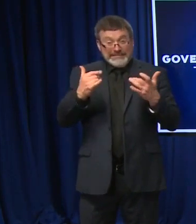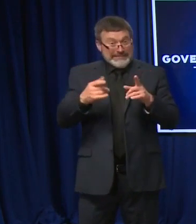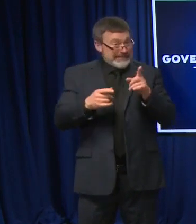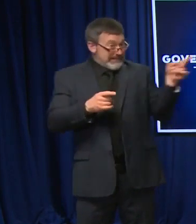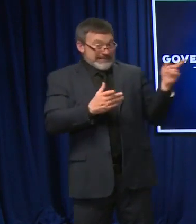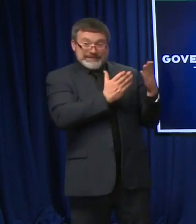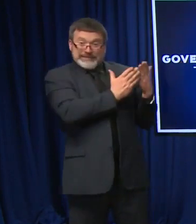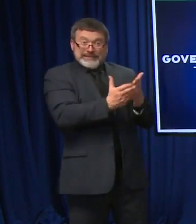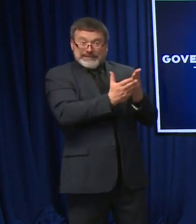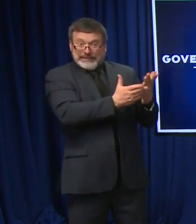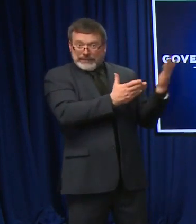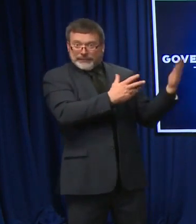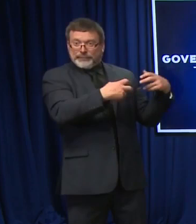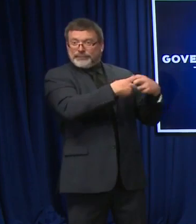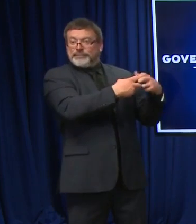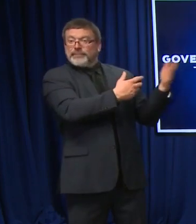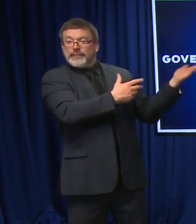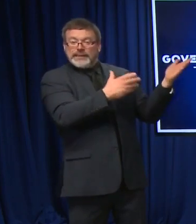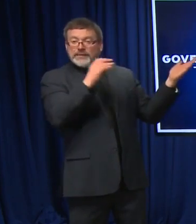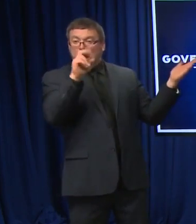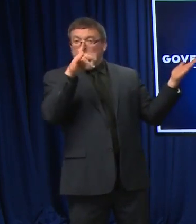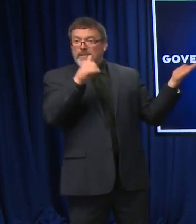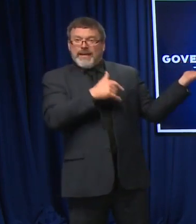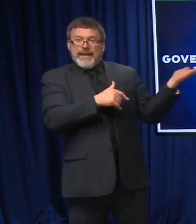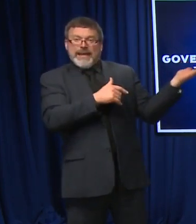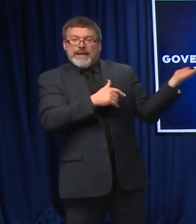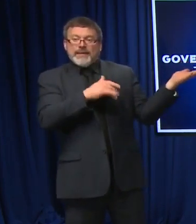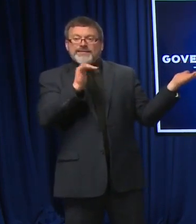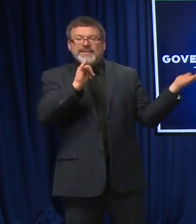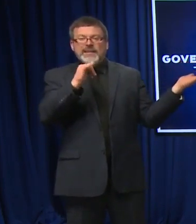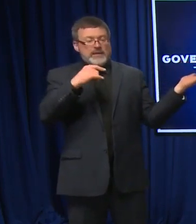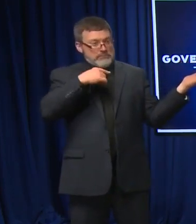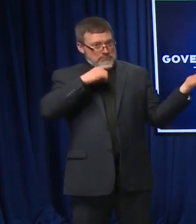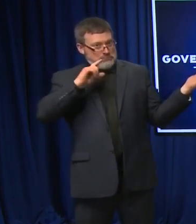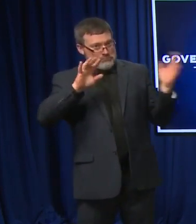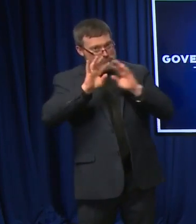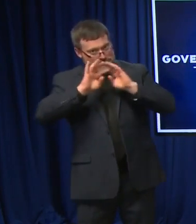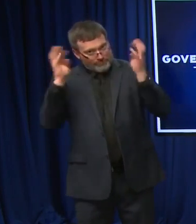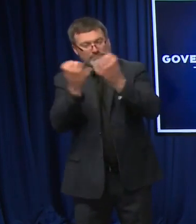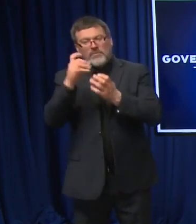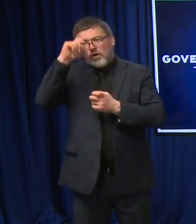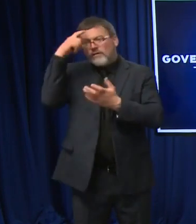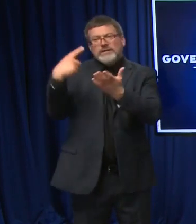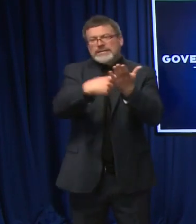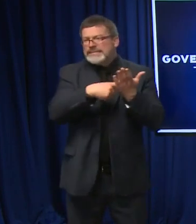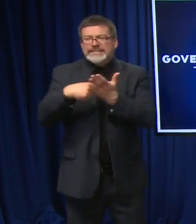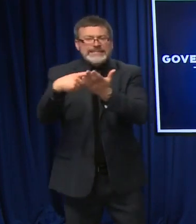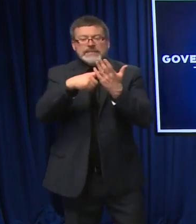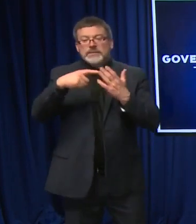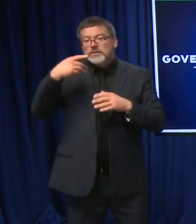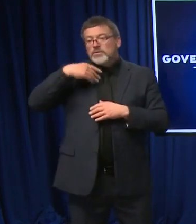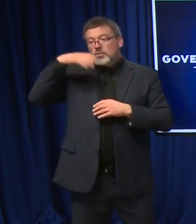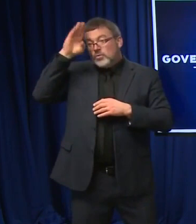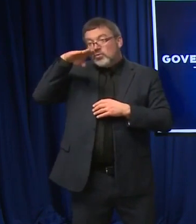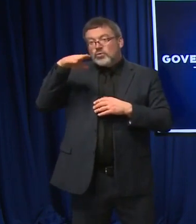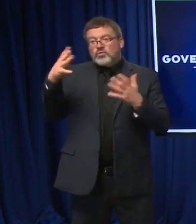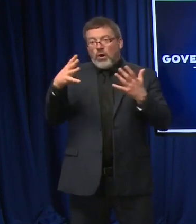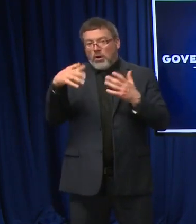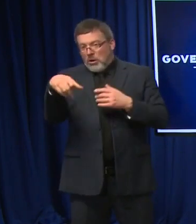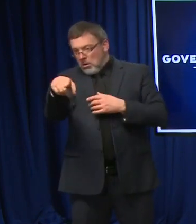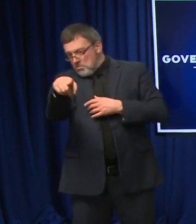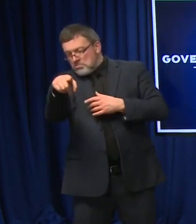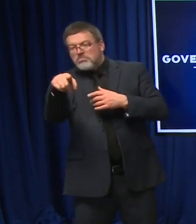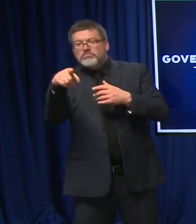governors that joined together to talk about these issues. Here in New Hampshire, I know what they were signed on to. The bulk of what those governors signed on to was very, very good.